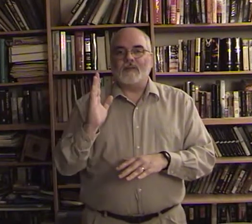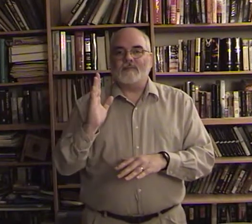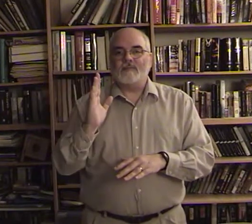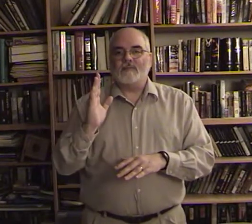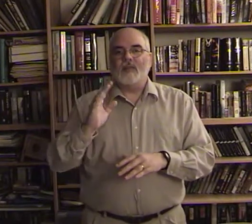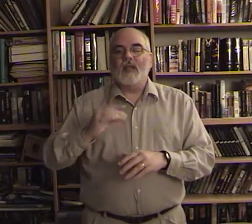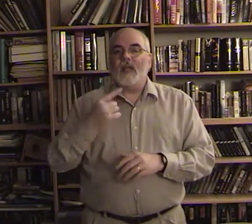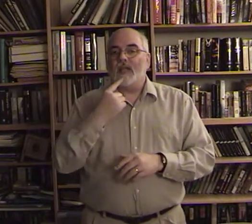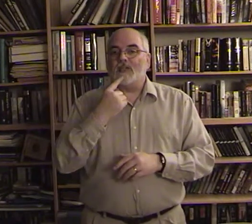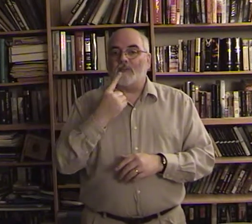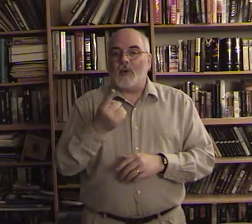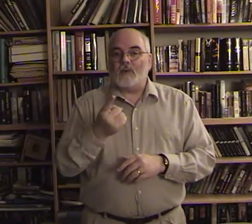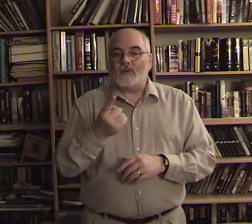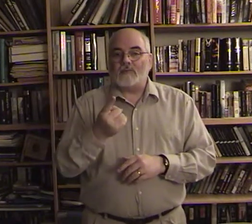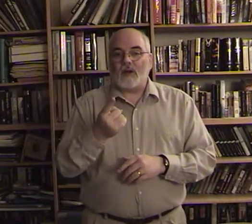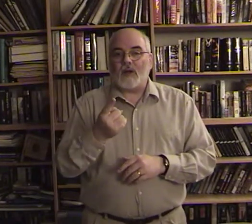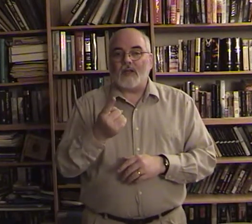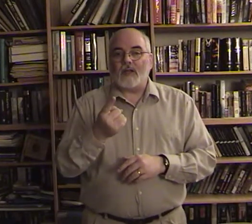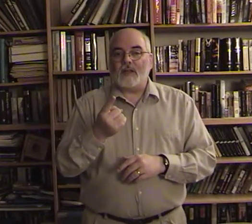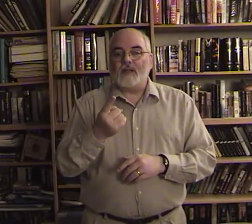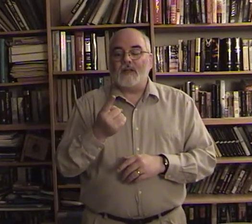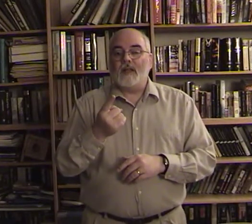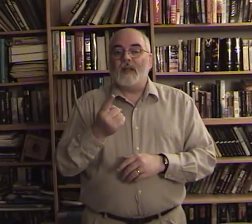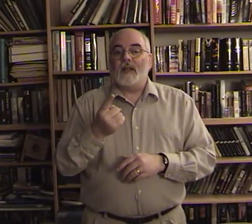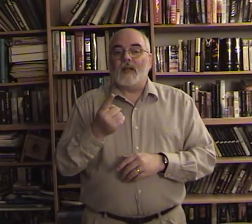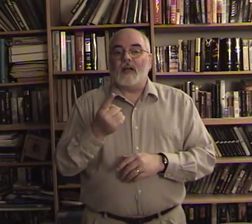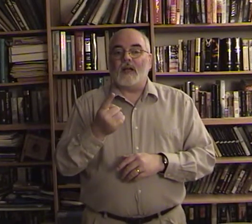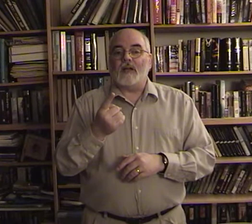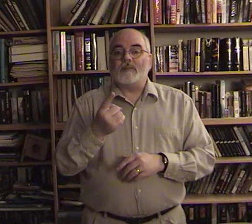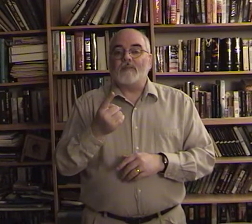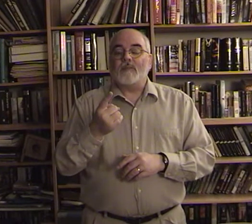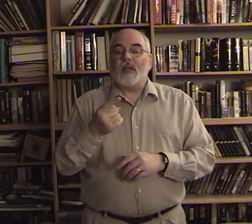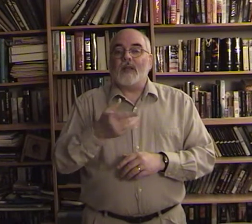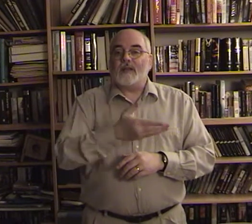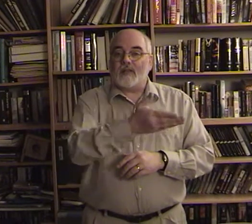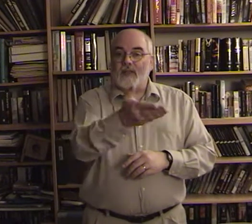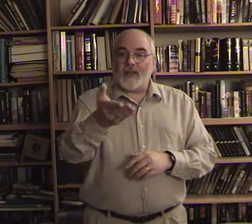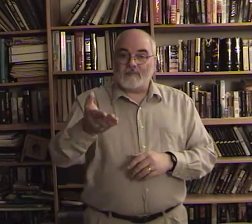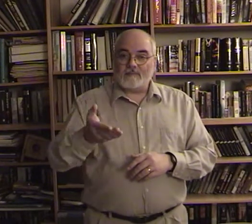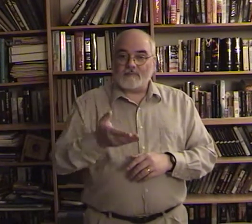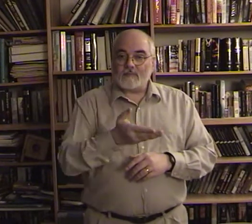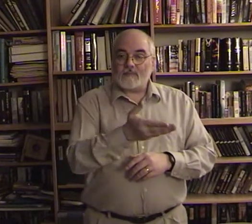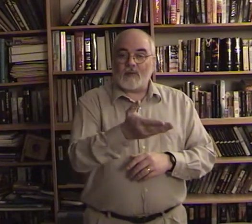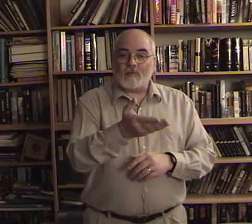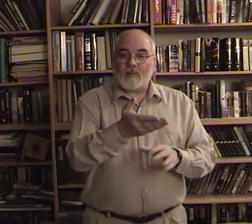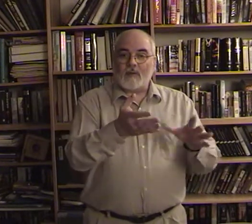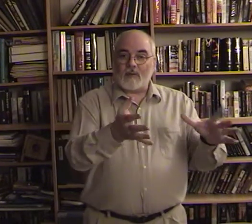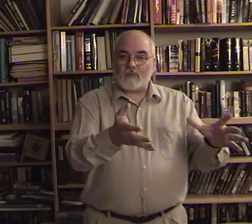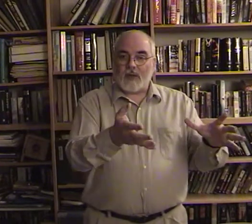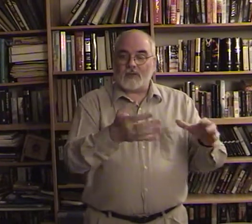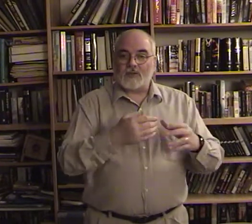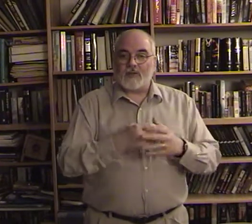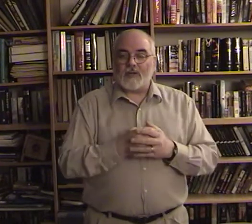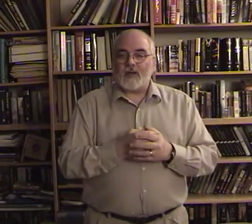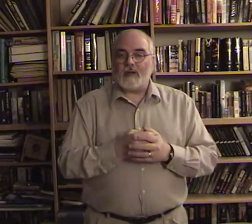he spoke he already did uh to them remember the apostles are over there